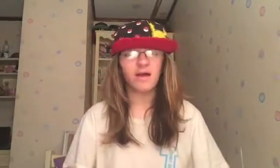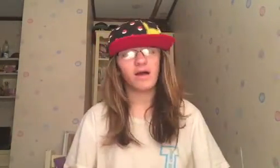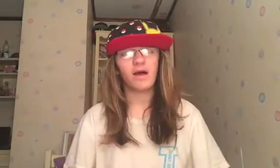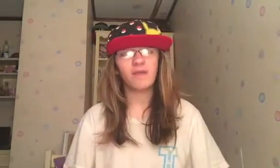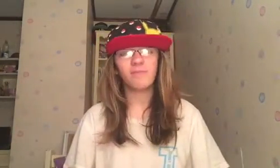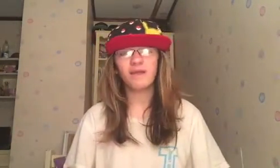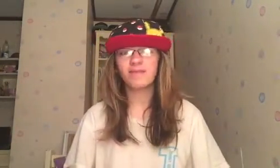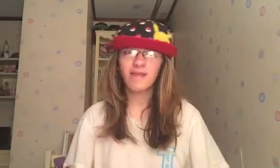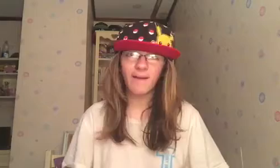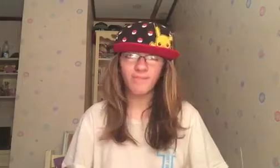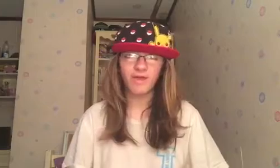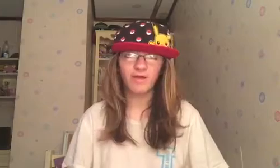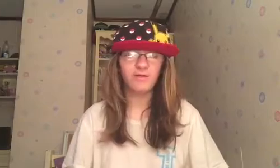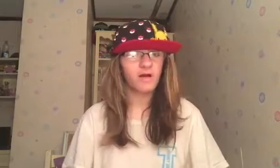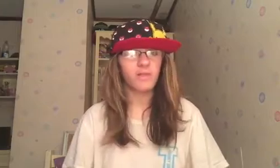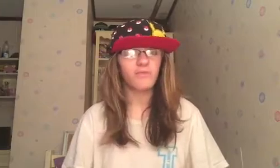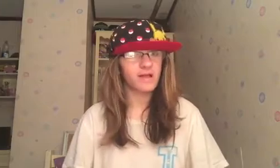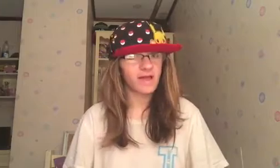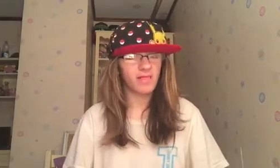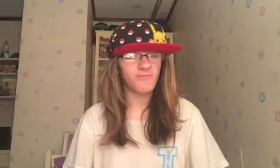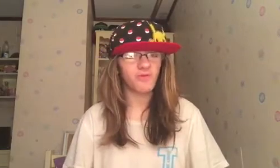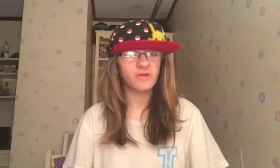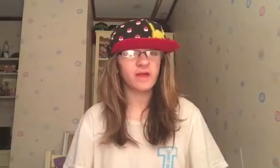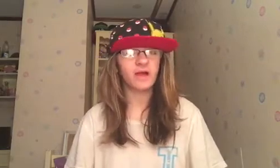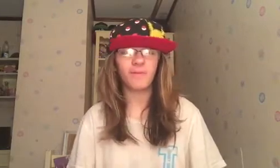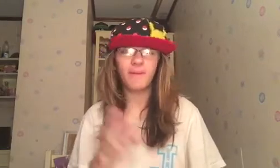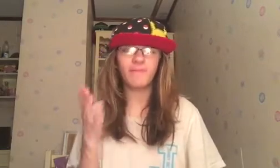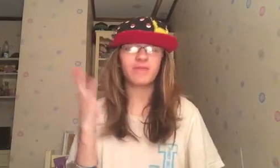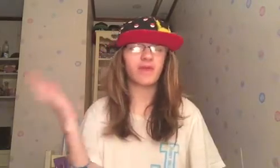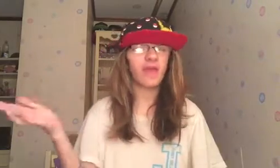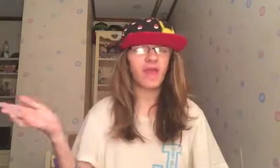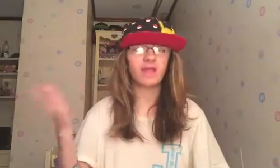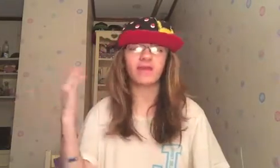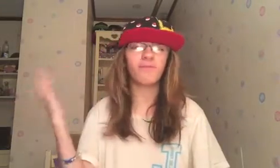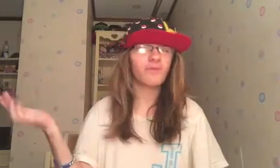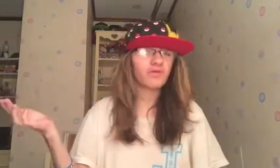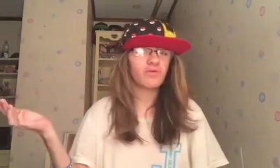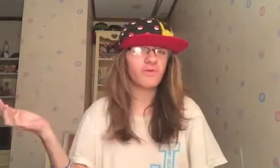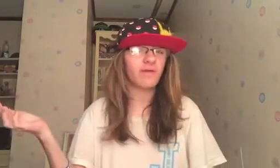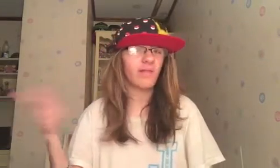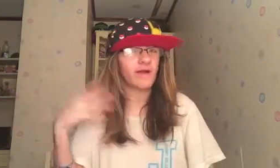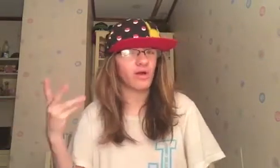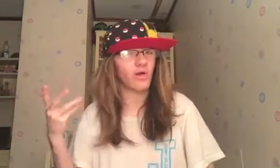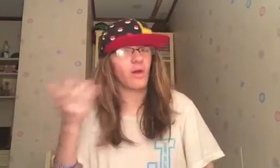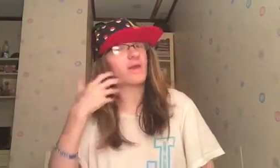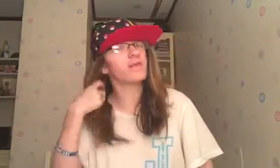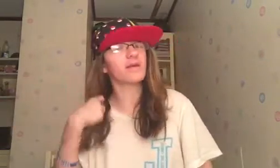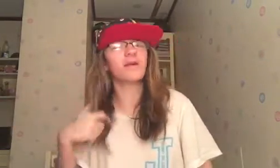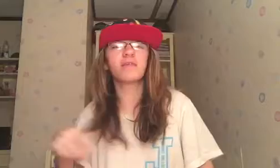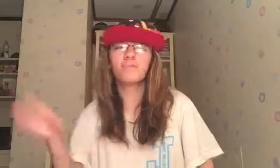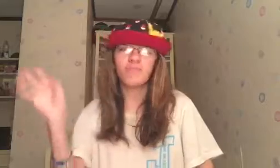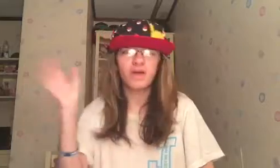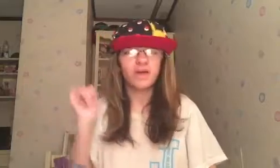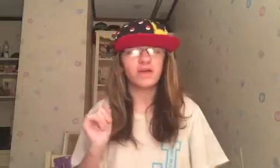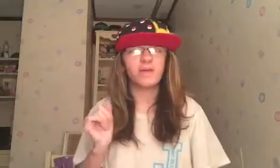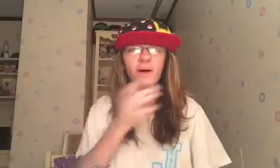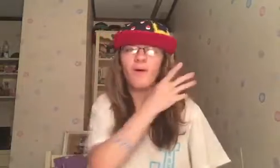On my stop there. On the way to California. Come up and say hey. Take a picture with me like always. Because, you know.